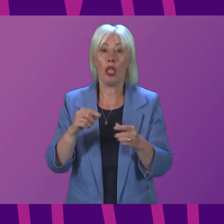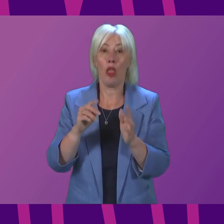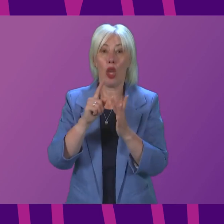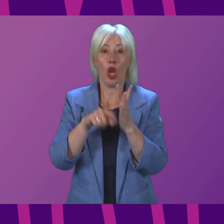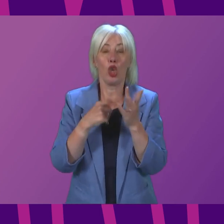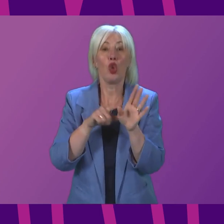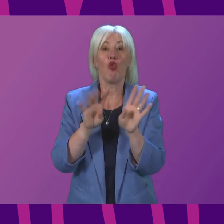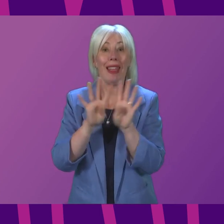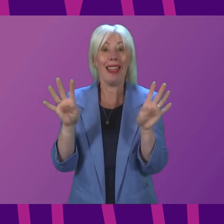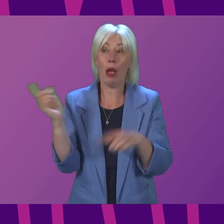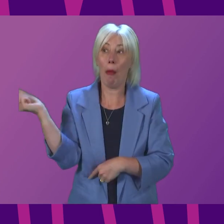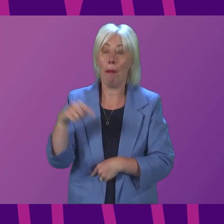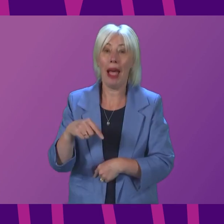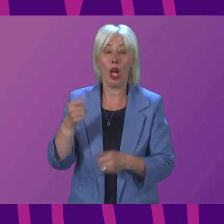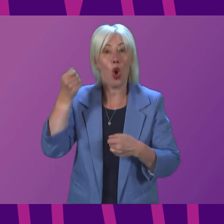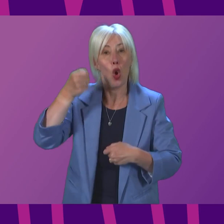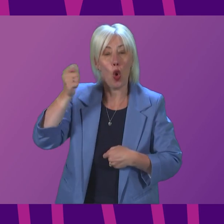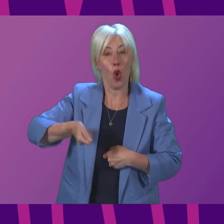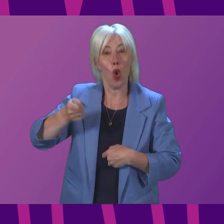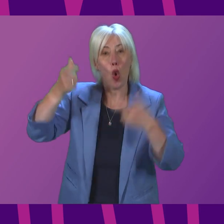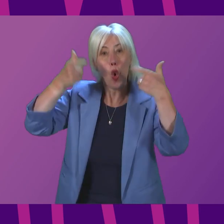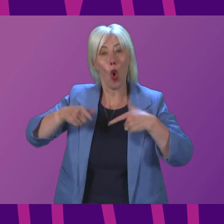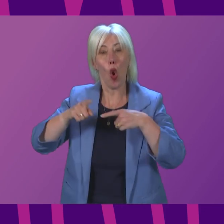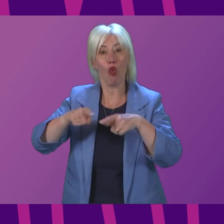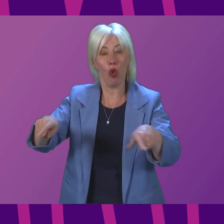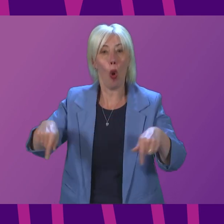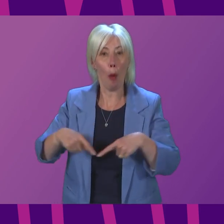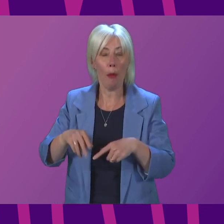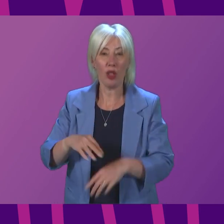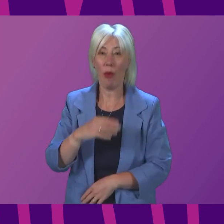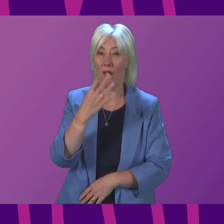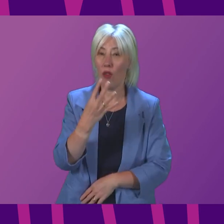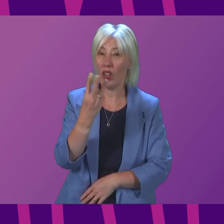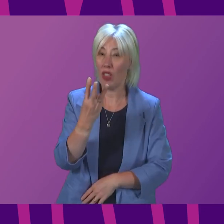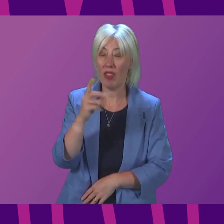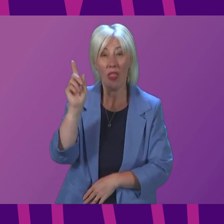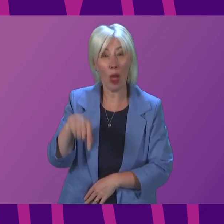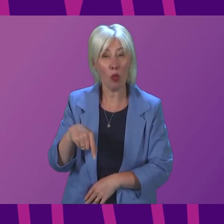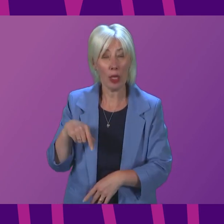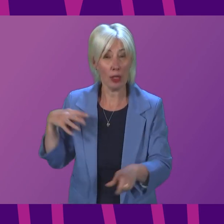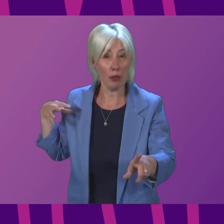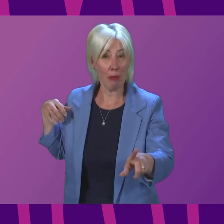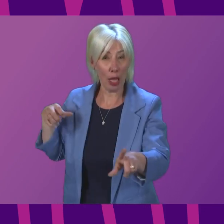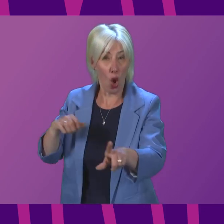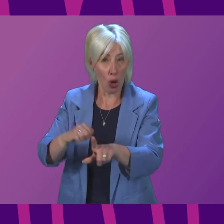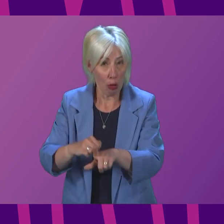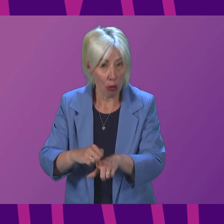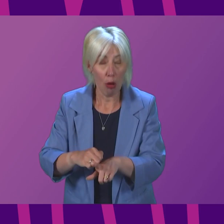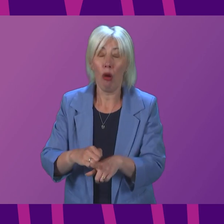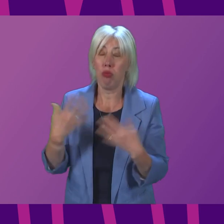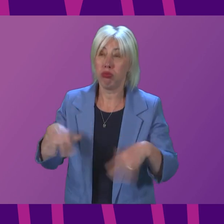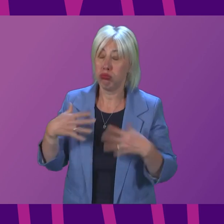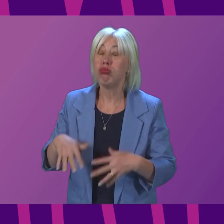courtroom and help tackle the huge backlog of cases. Given that there are around 43,000 cases in that backlog, first of all, can the First Minister